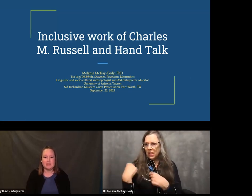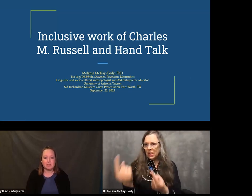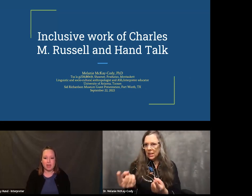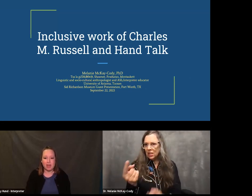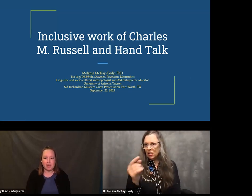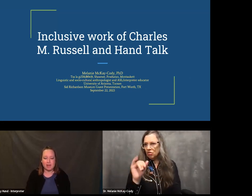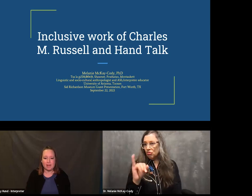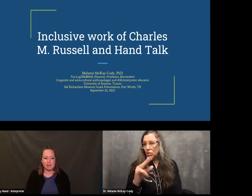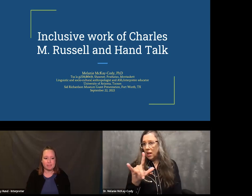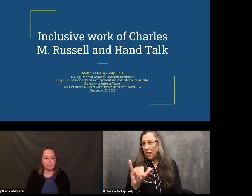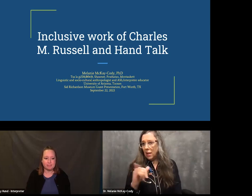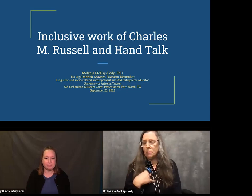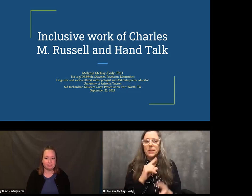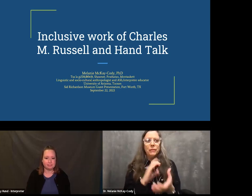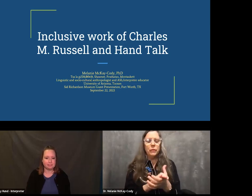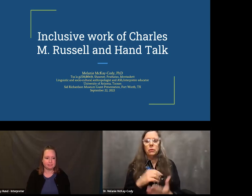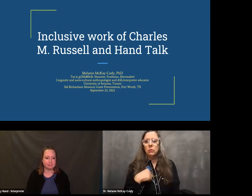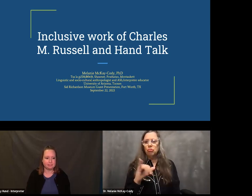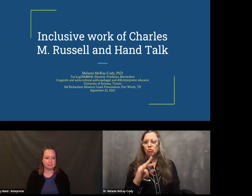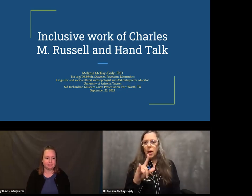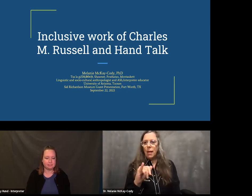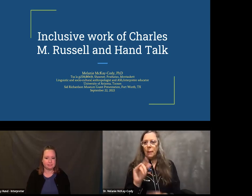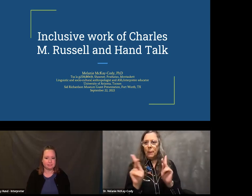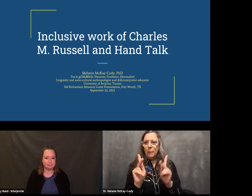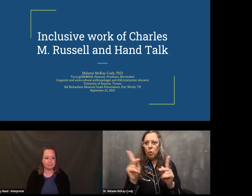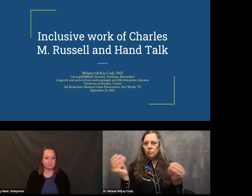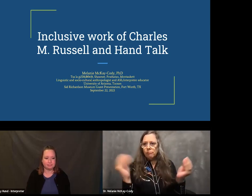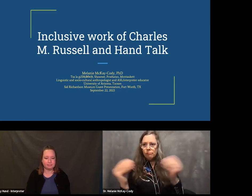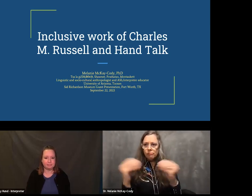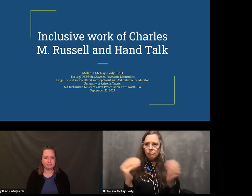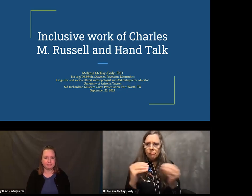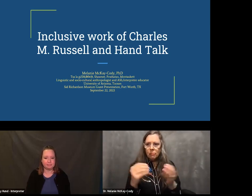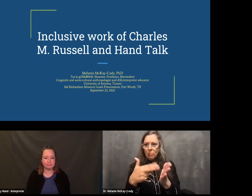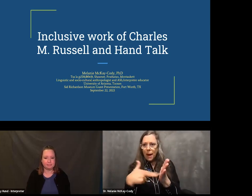So, I've been working with several museums and this specific museum since July.